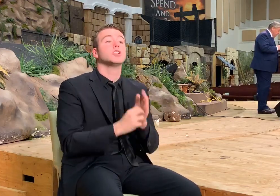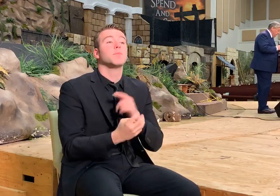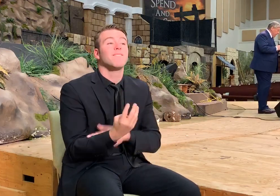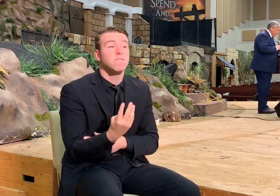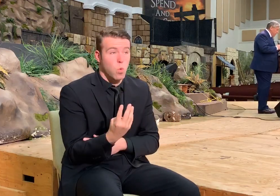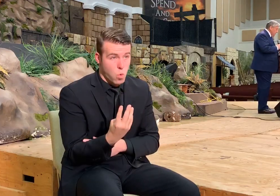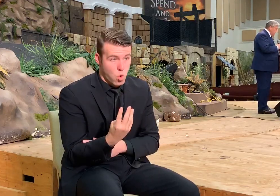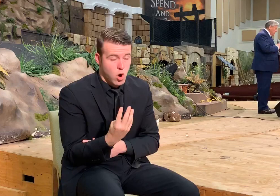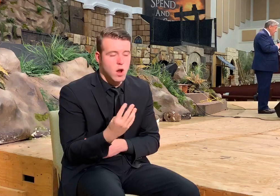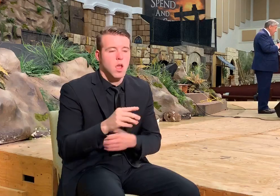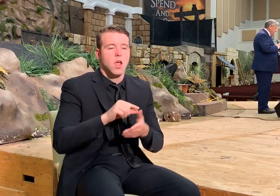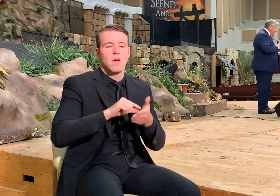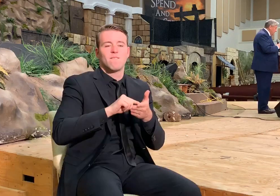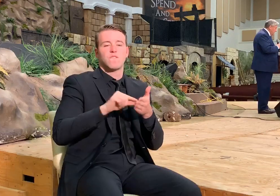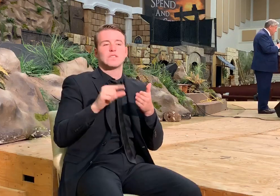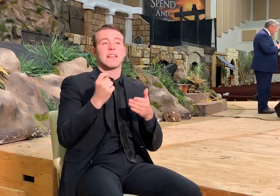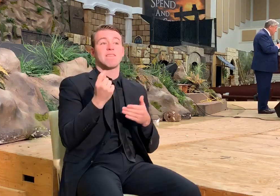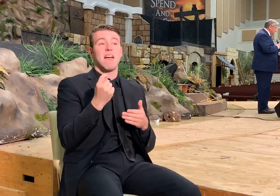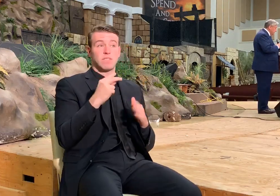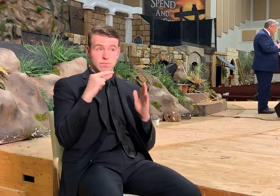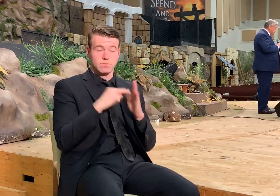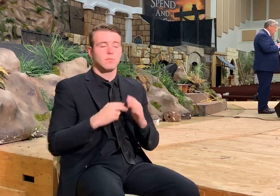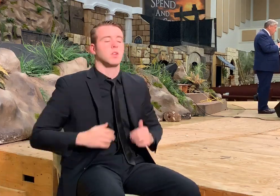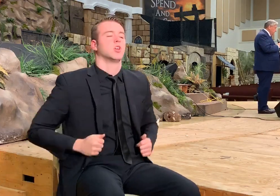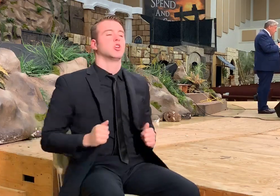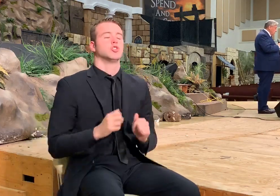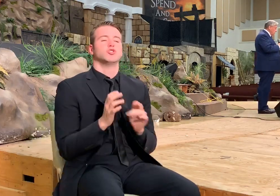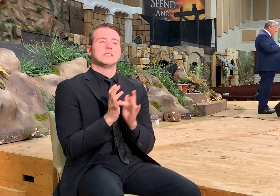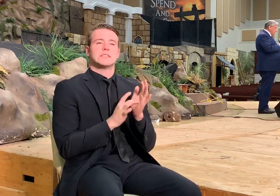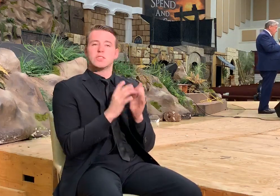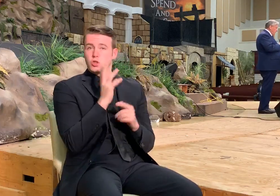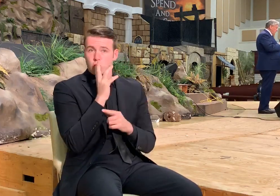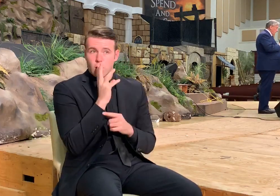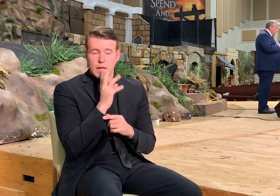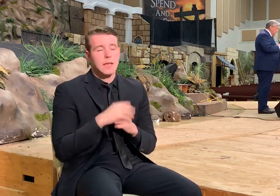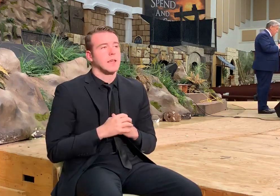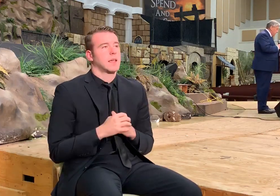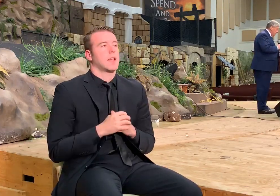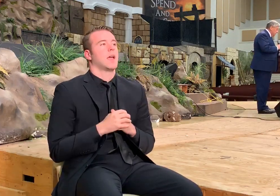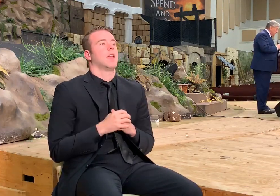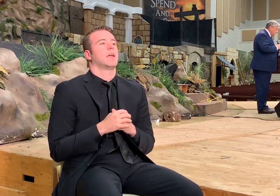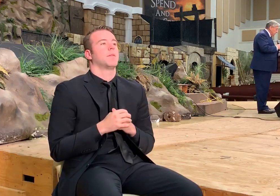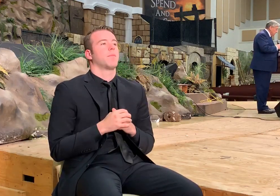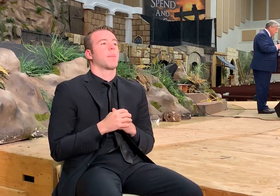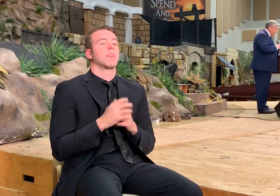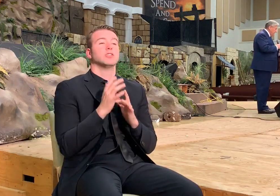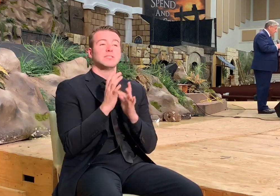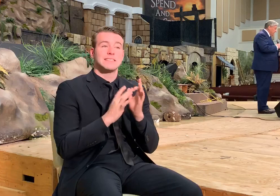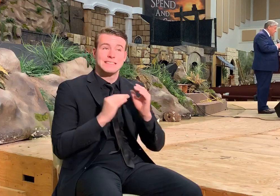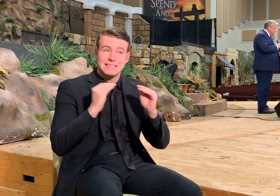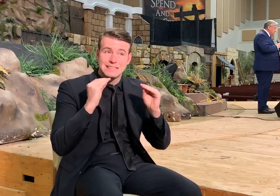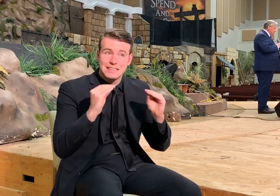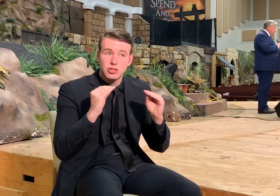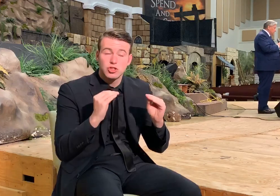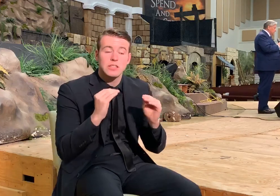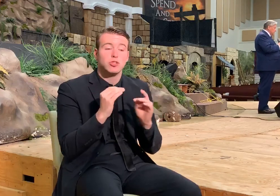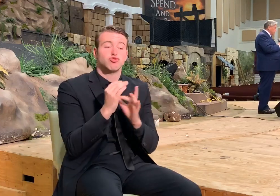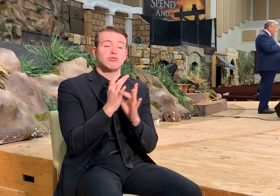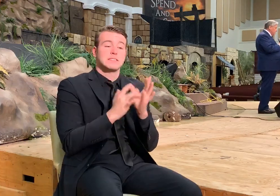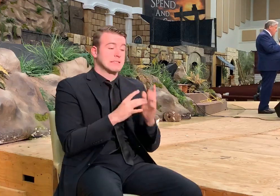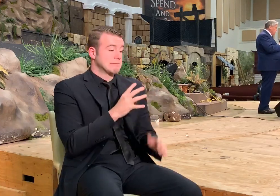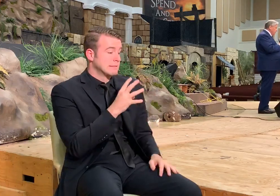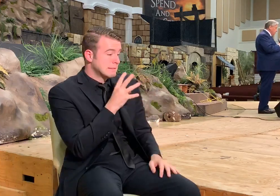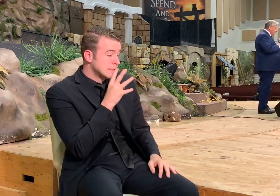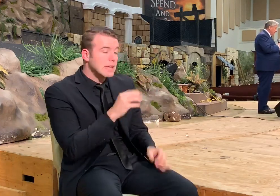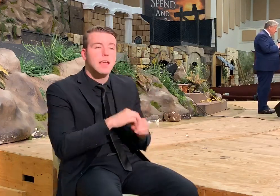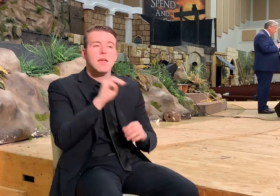and verse number 11. And Jesus is talking and he is teaching. And he said unto